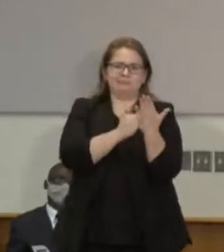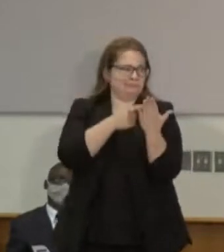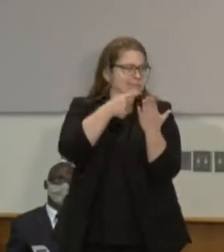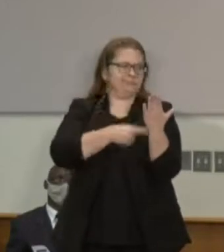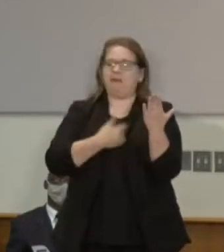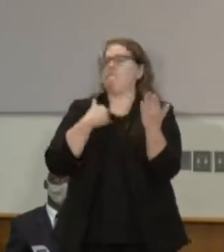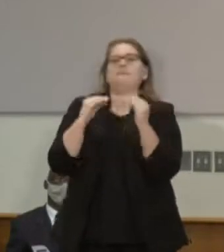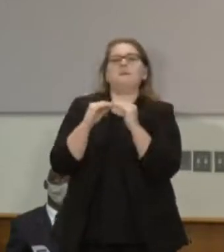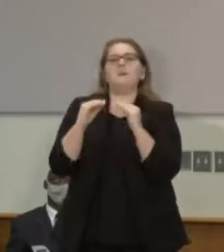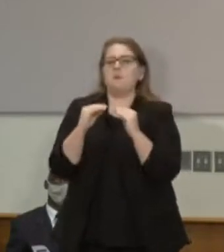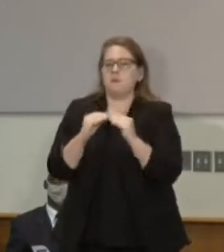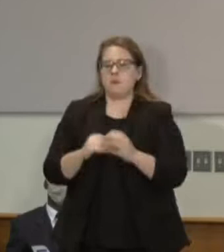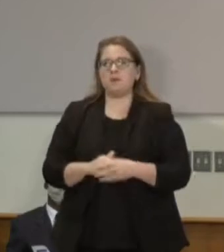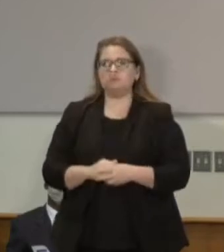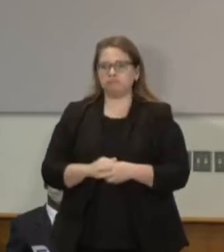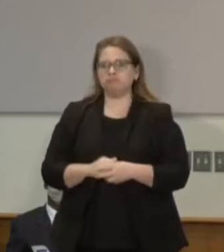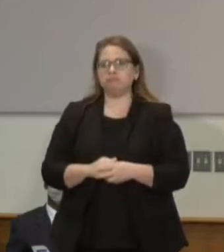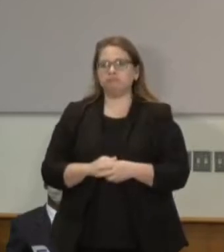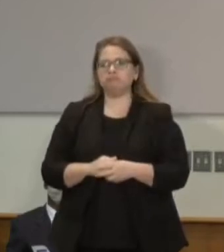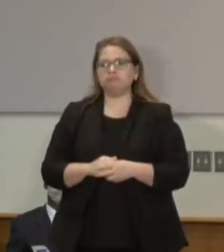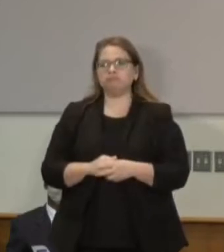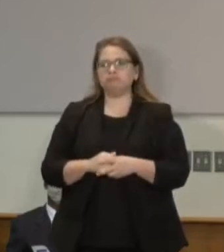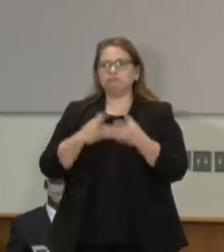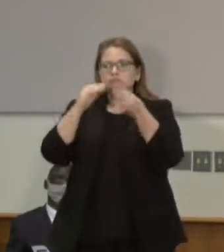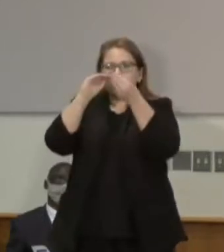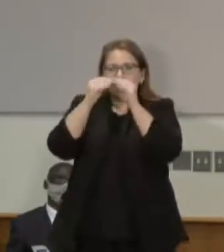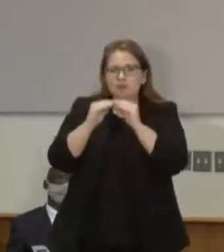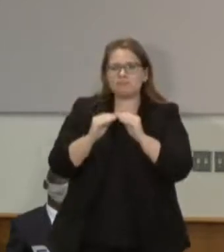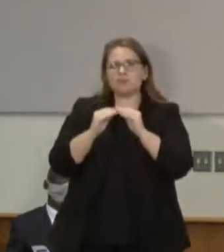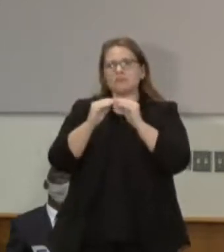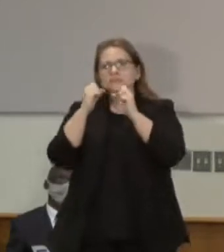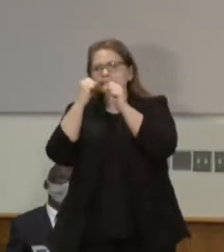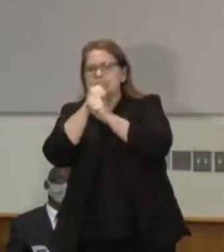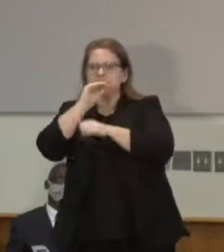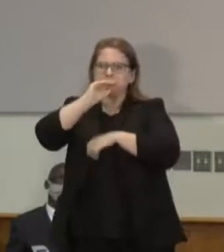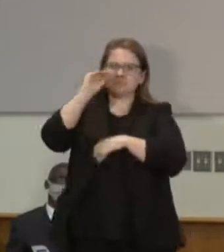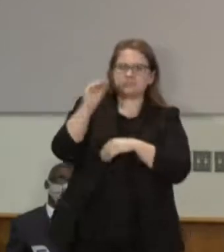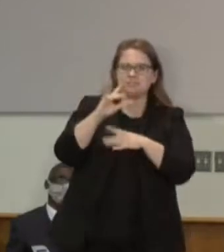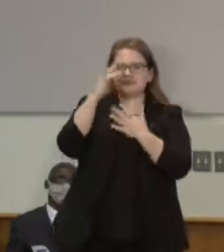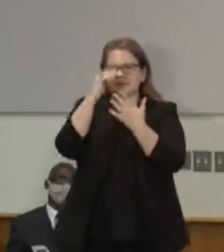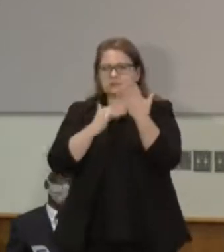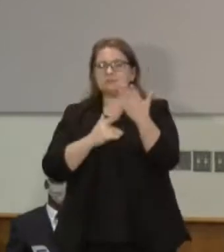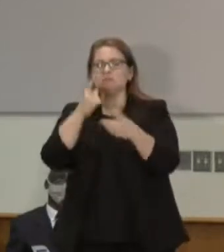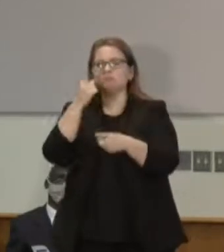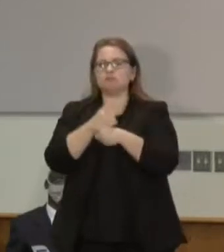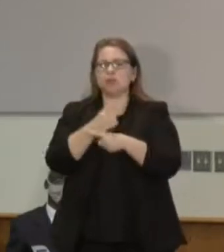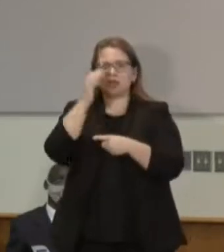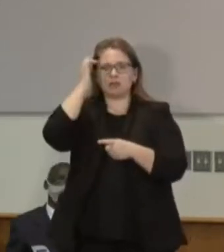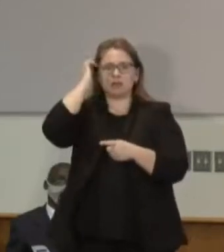that the statistic I heard and you may have the more update is 90% of the Minneapolis police officers live outside of the community.